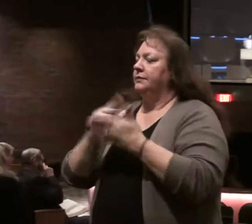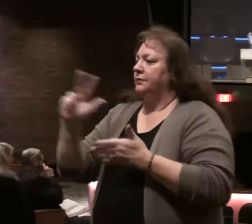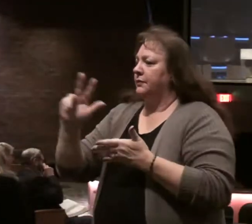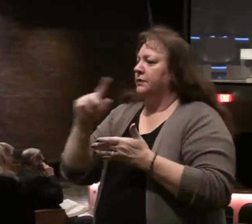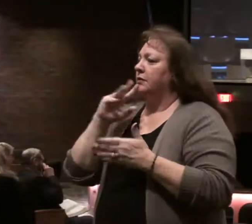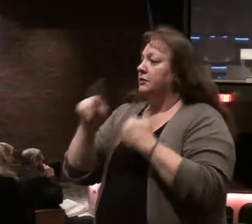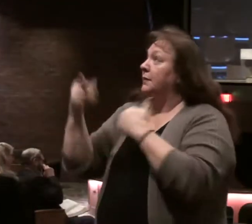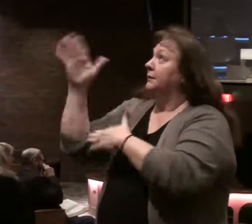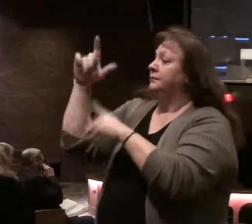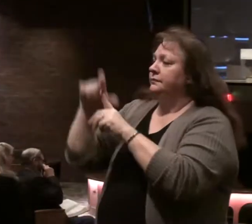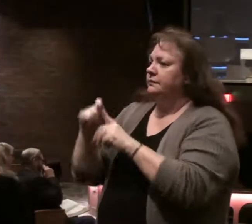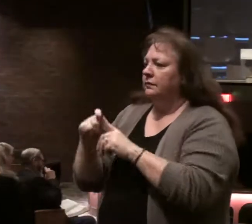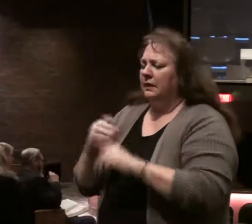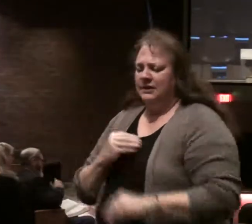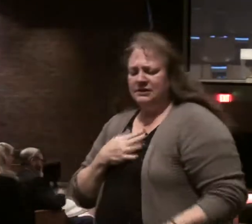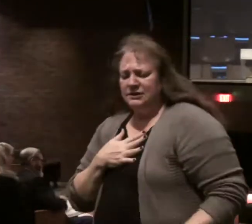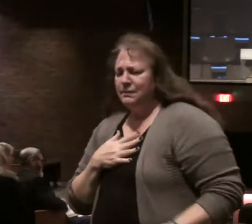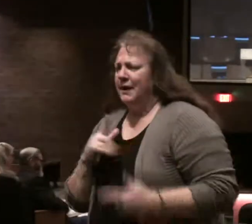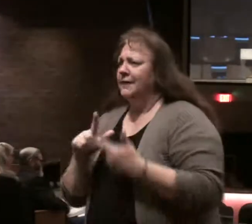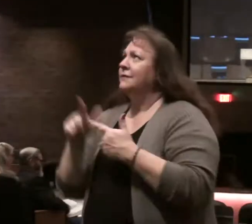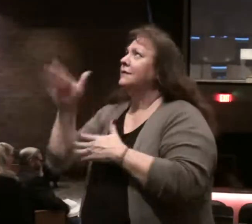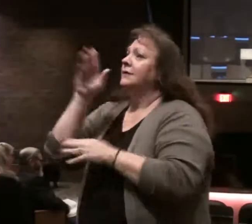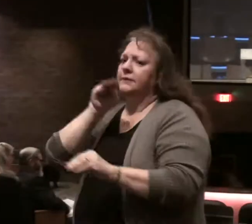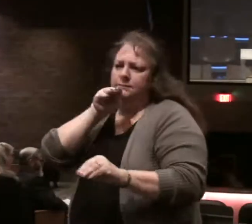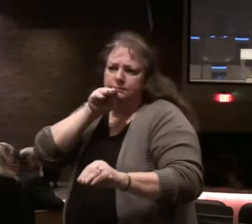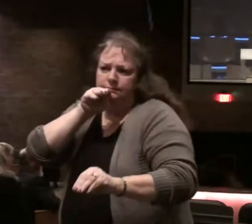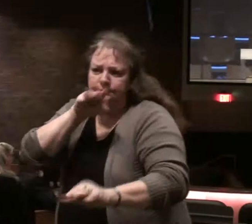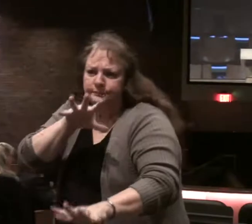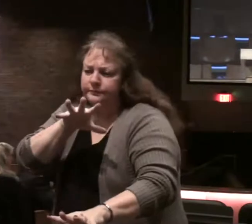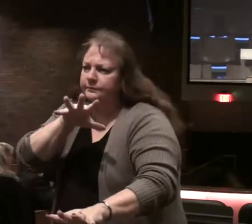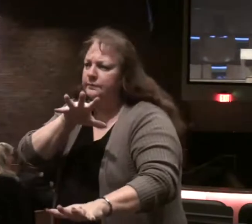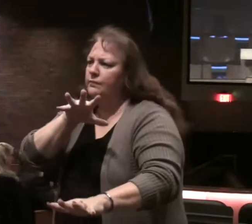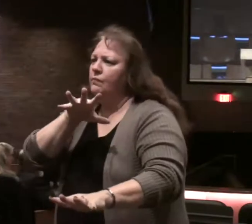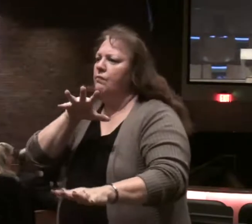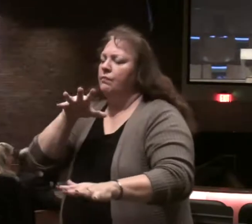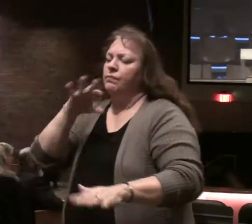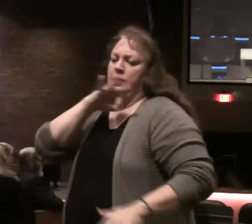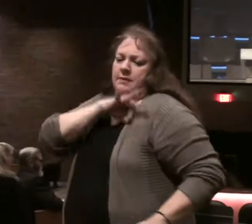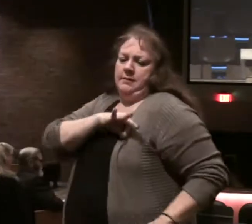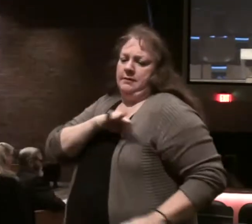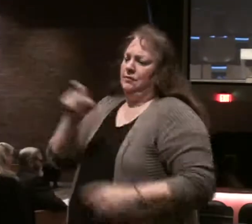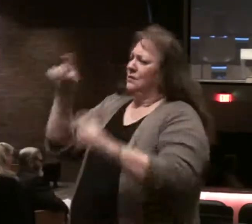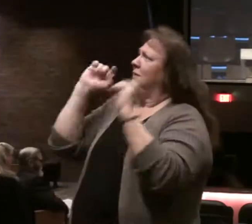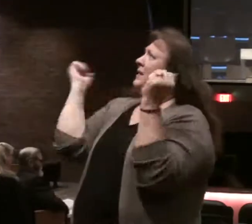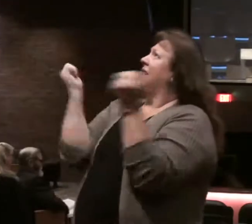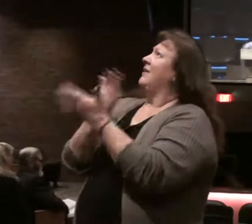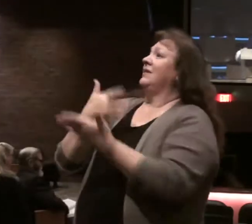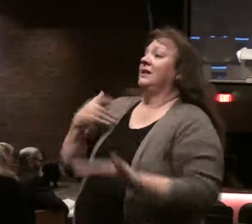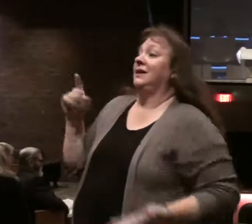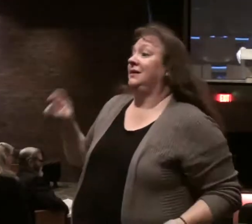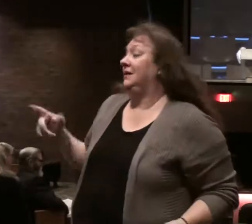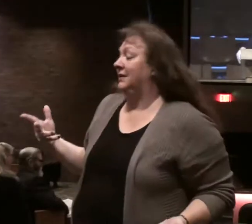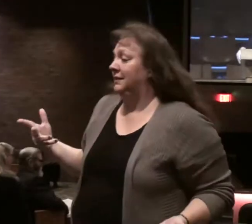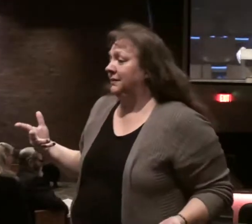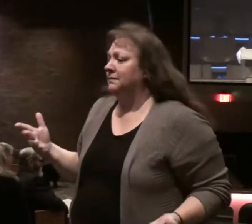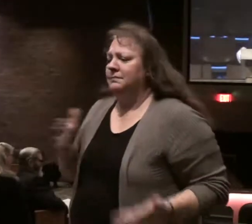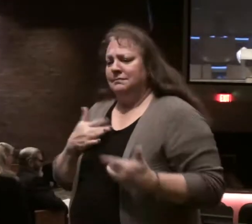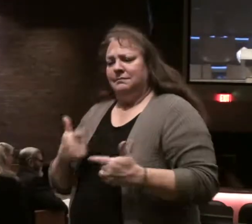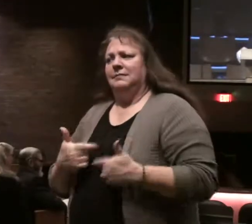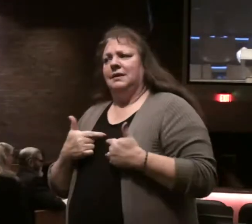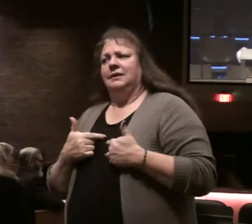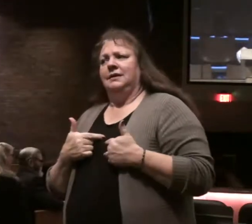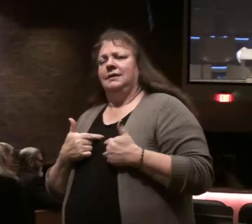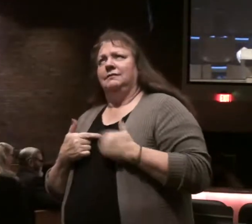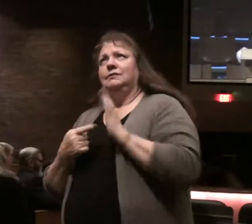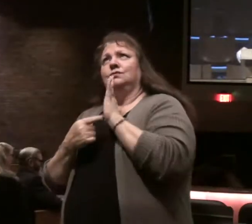word of God is inspired, it's God breathed, and it's profitable, so equip us for every good work. And we want our lives to be